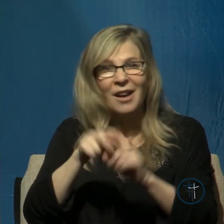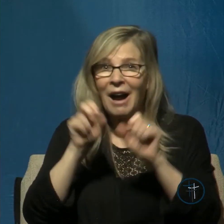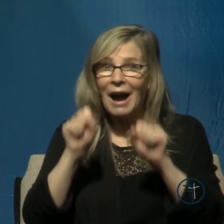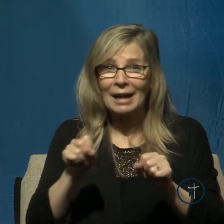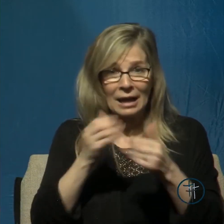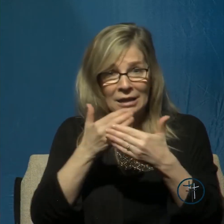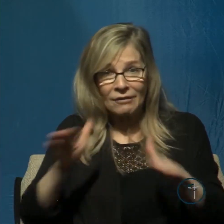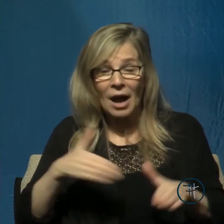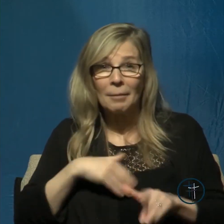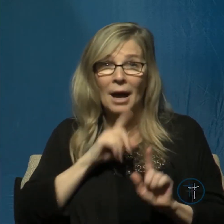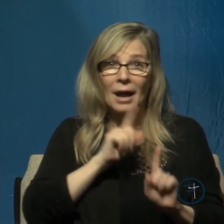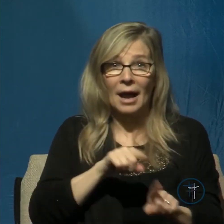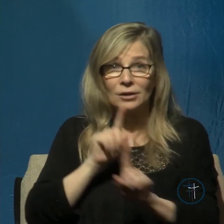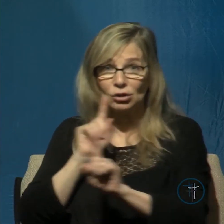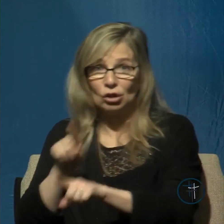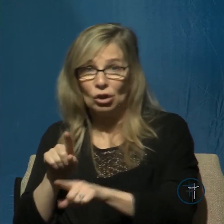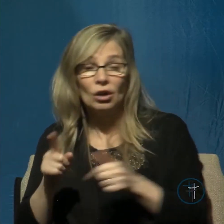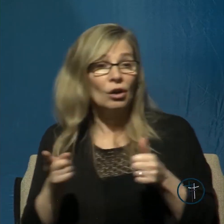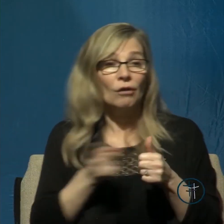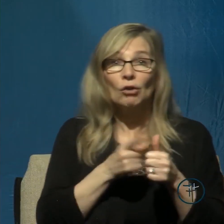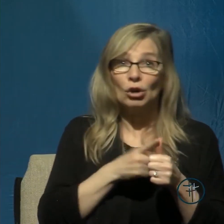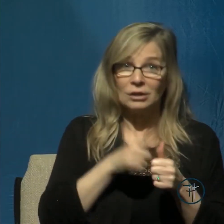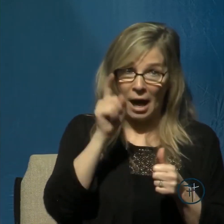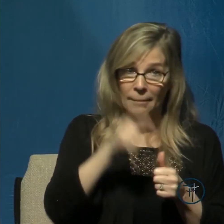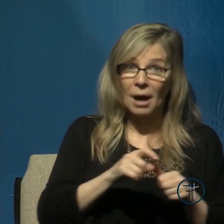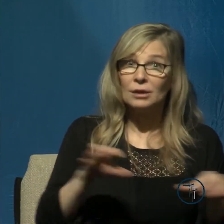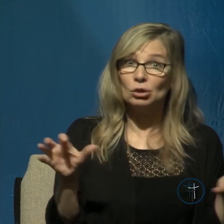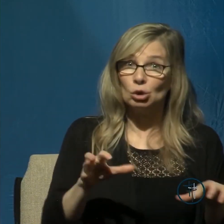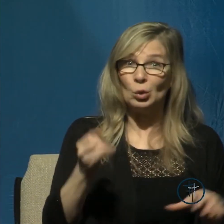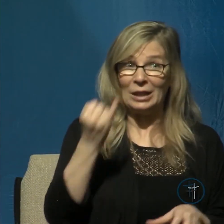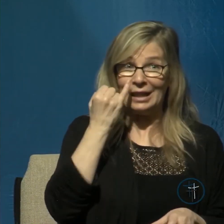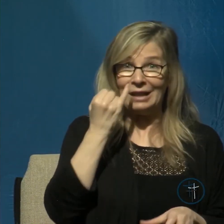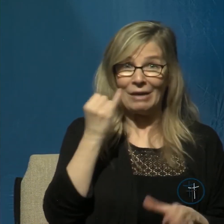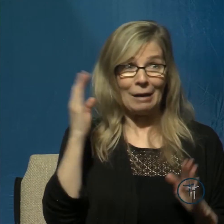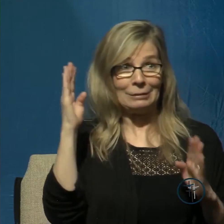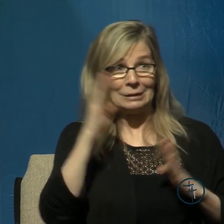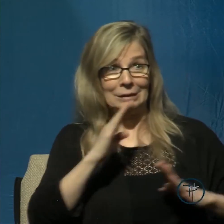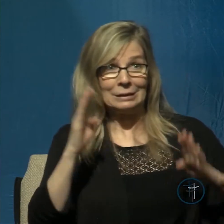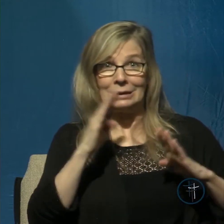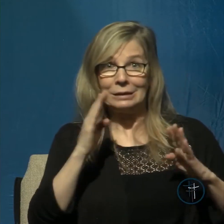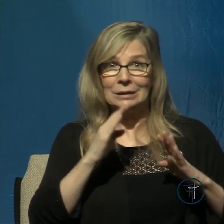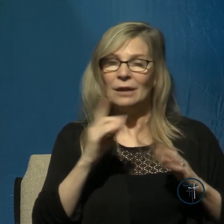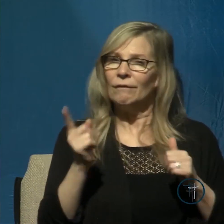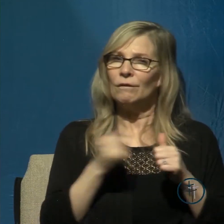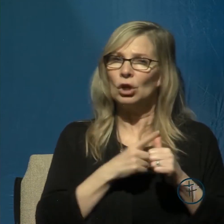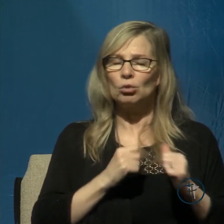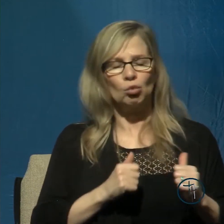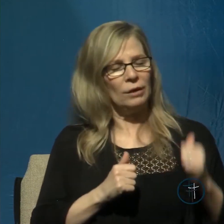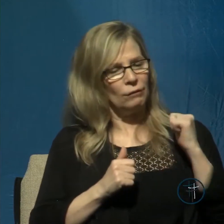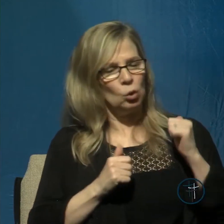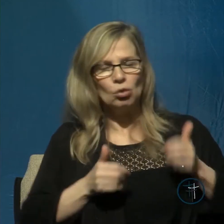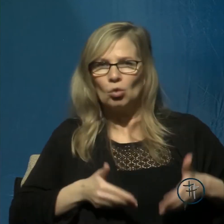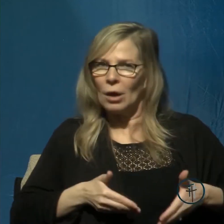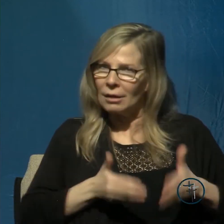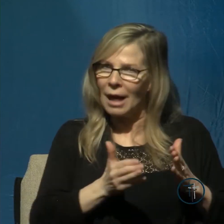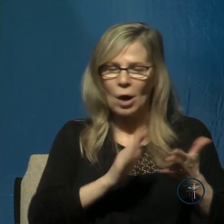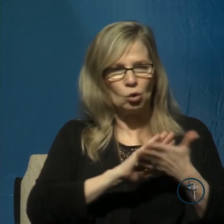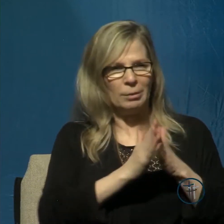answer in this way the first thing I must do when I find myself in a difficult position is to refuse to allow myself to be controlled by